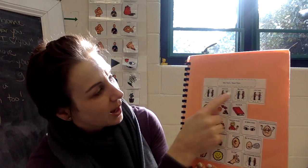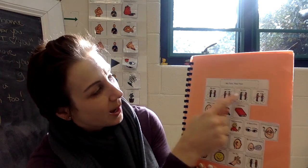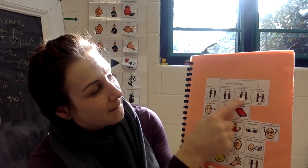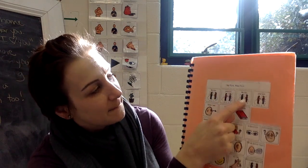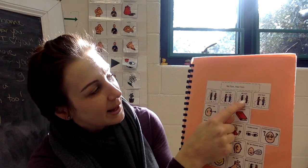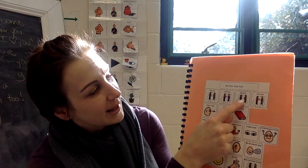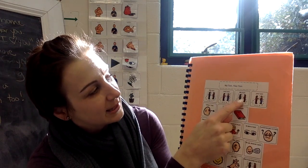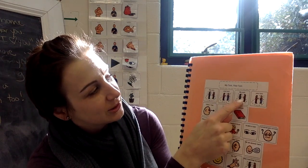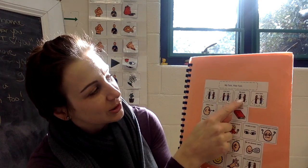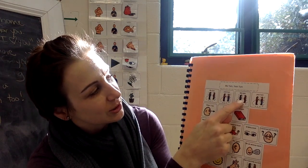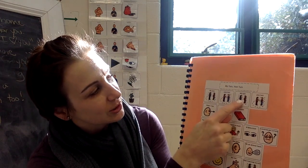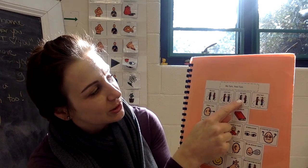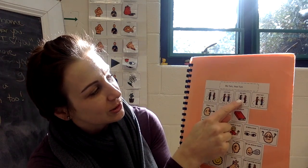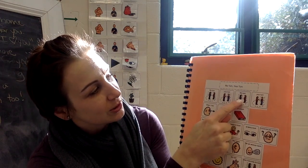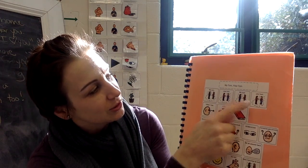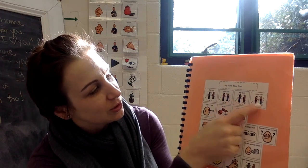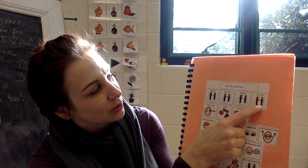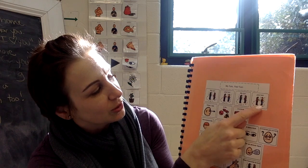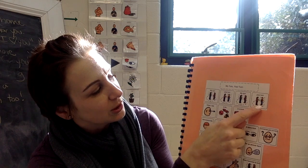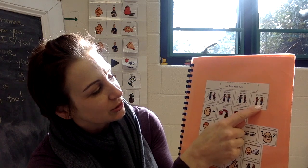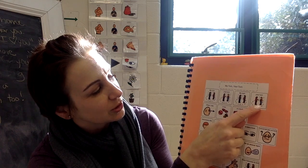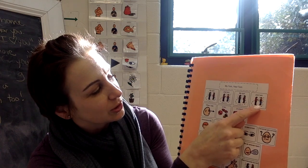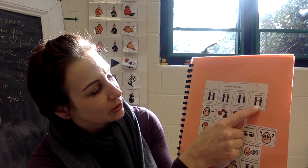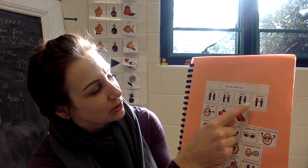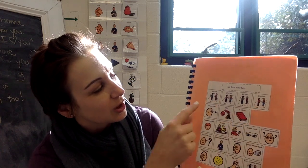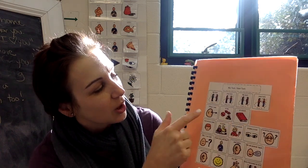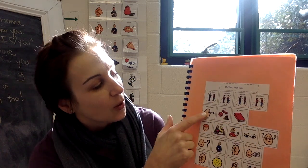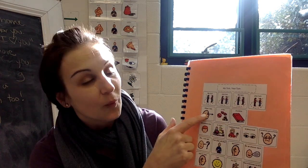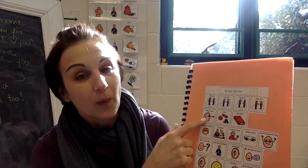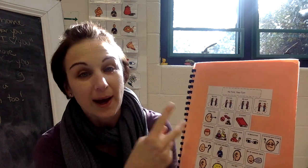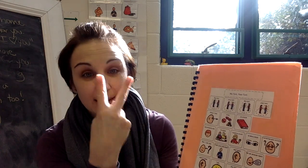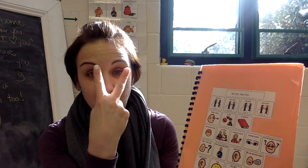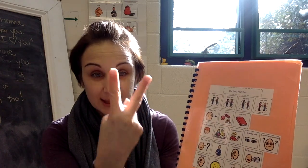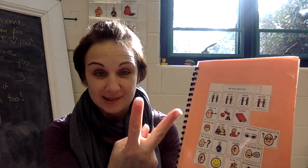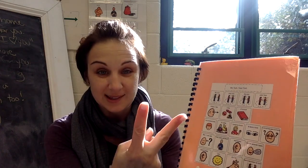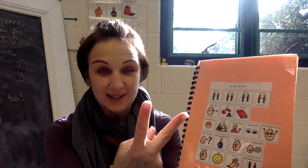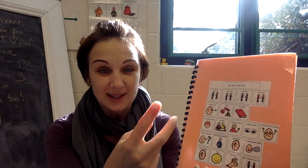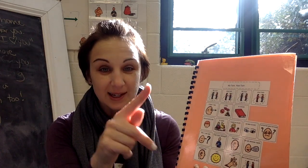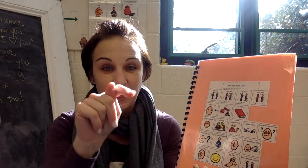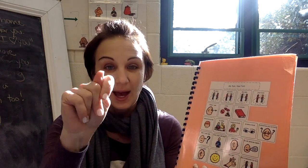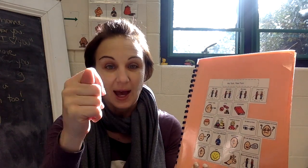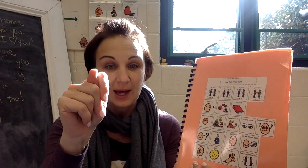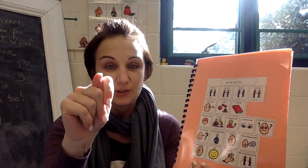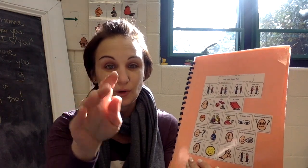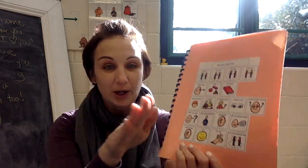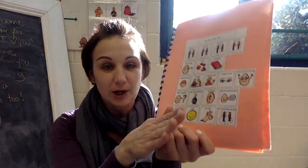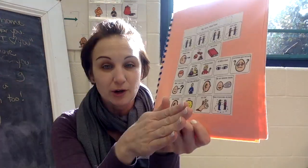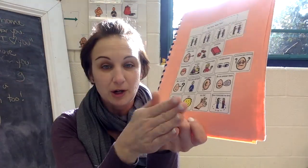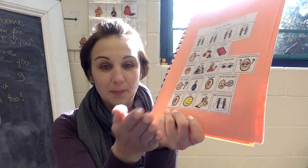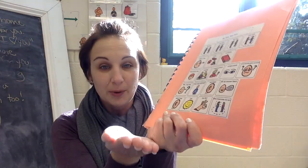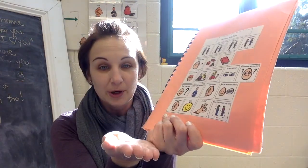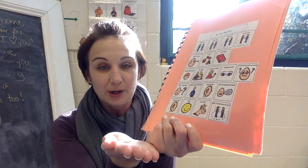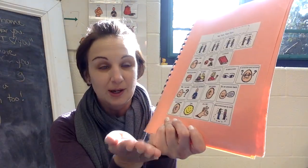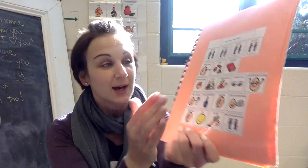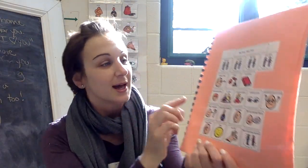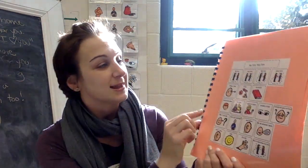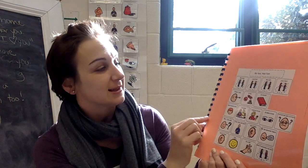My Turn, Your Turn. When I see a toy or a book that